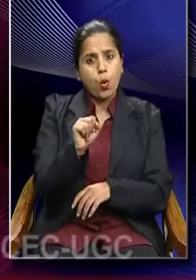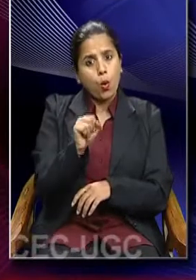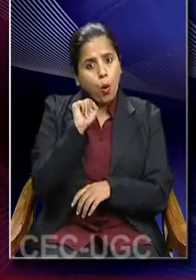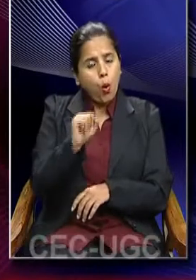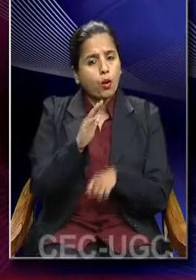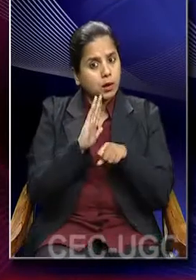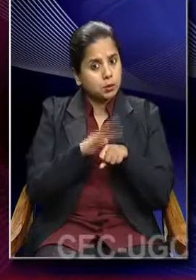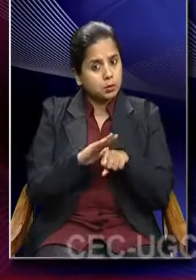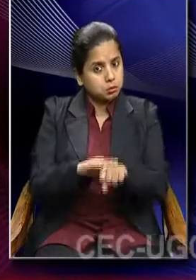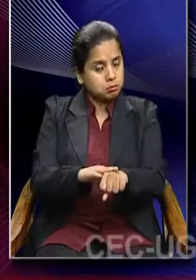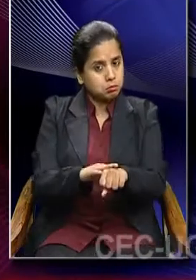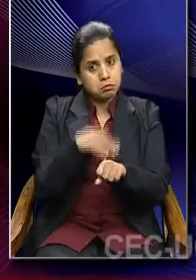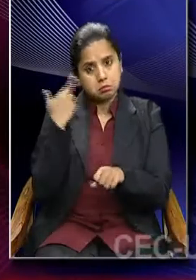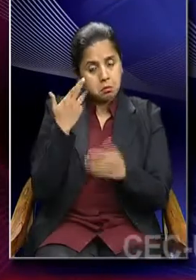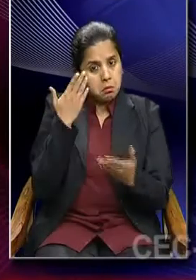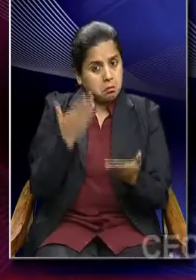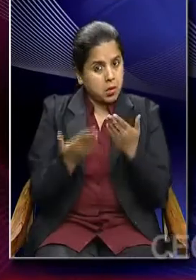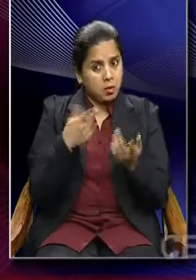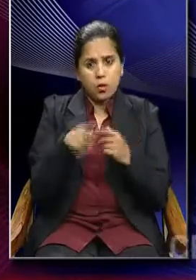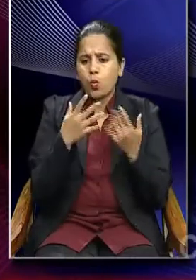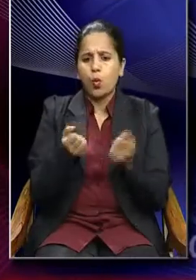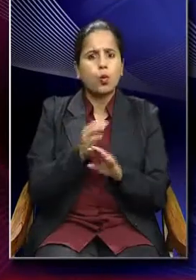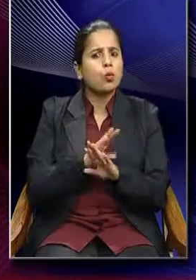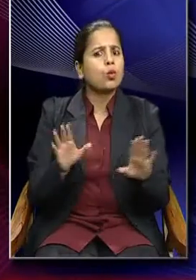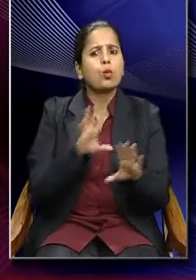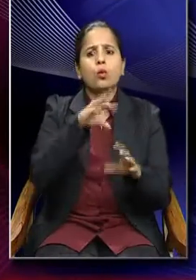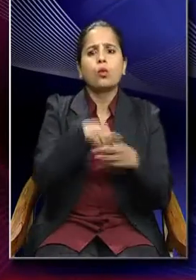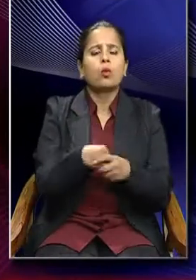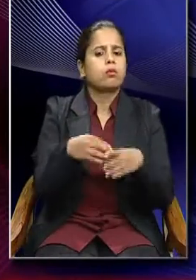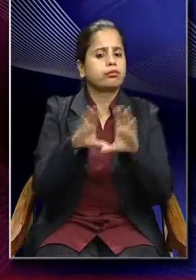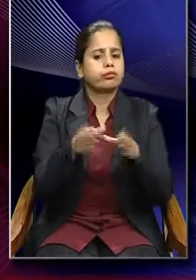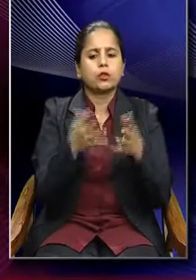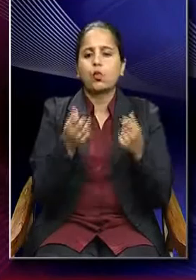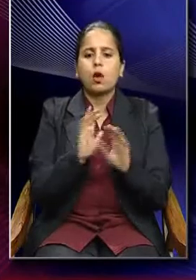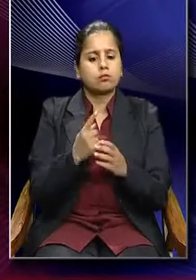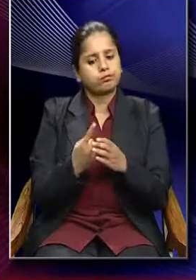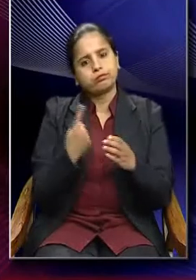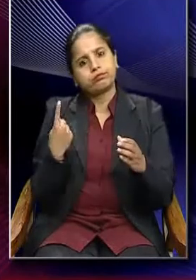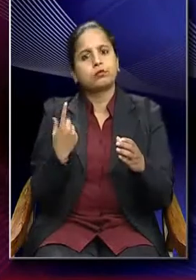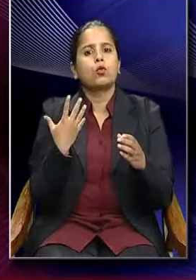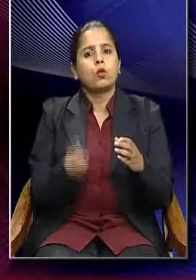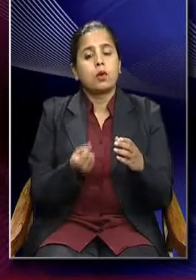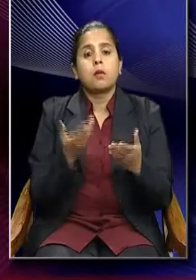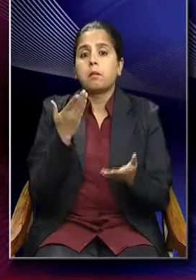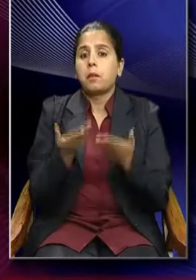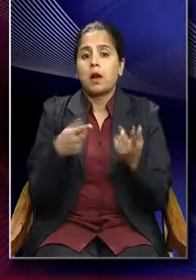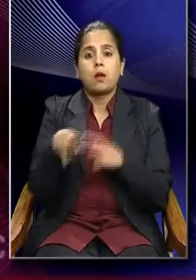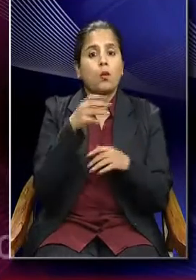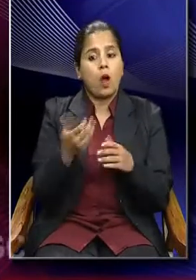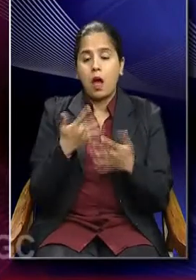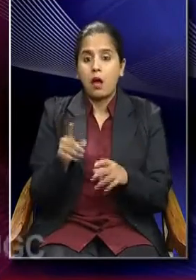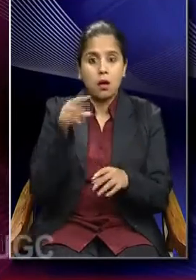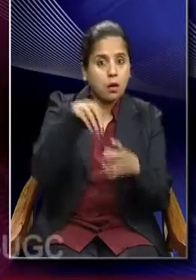experience, may not want to be a part of the collective. So, in that sense, he will not go